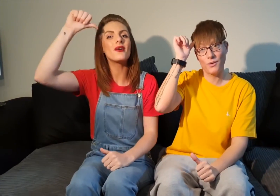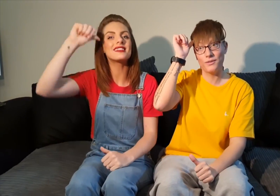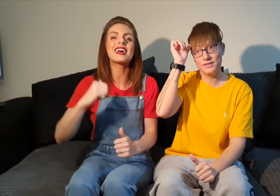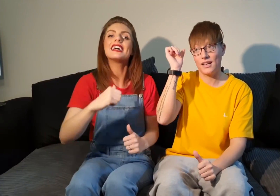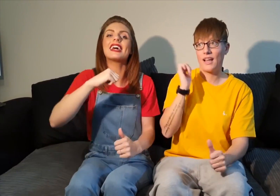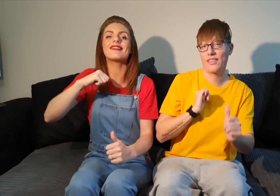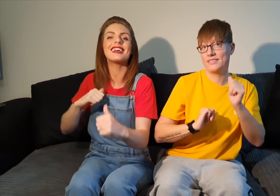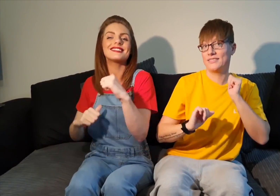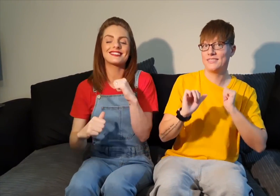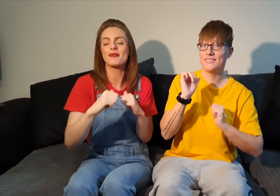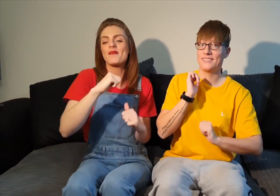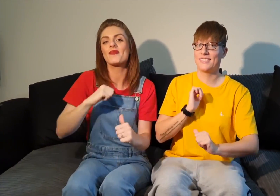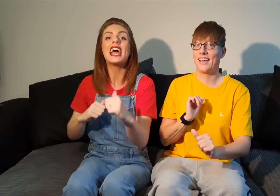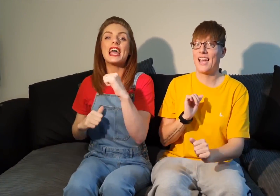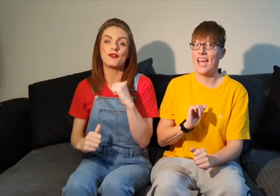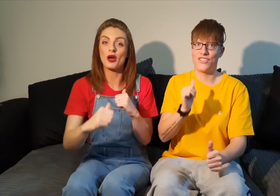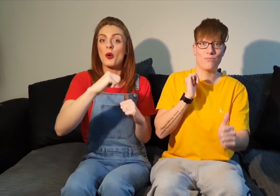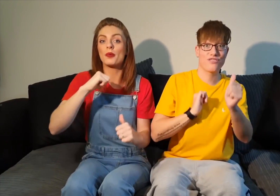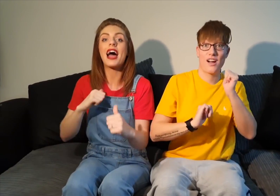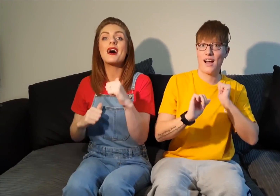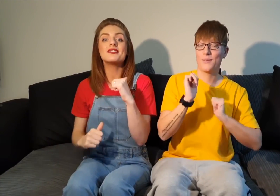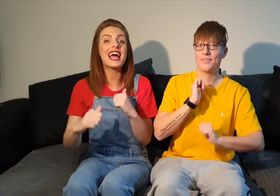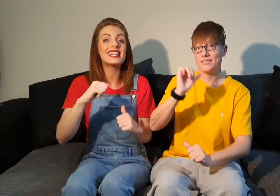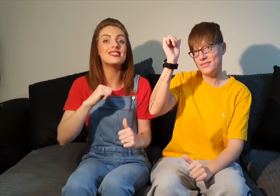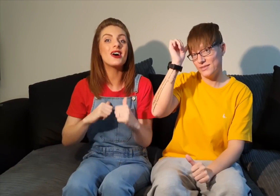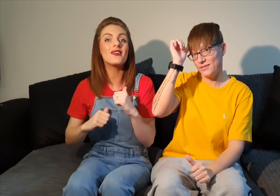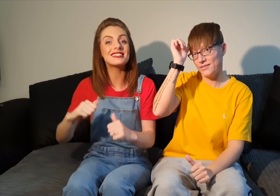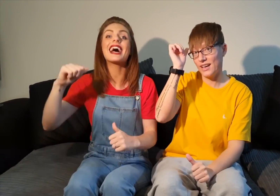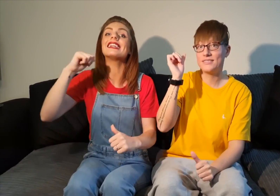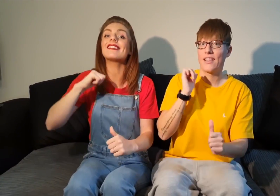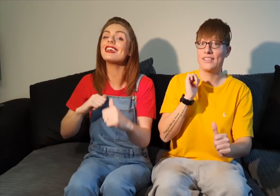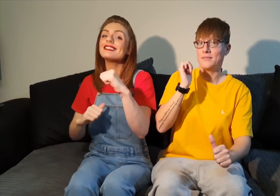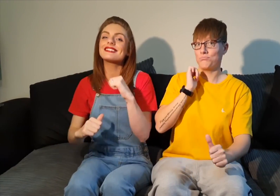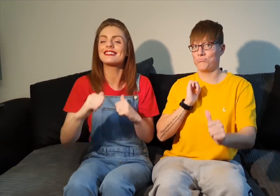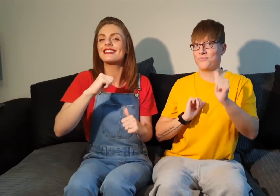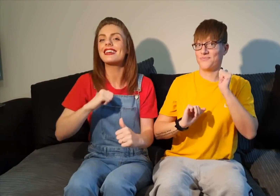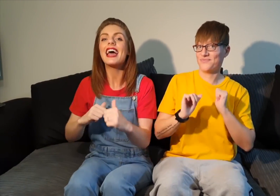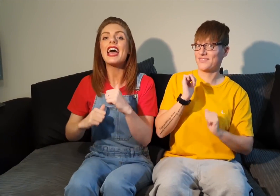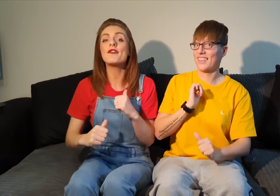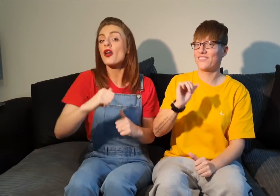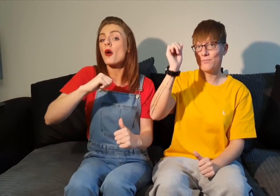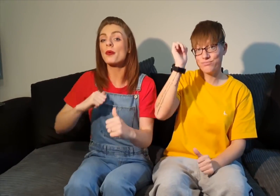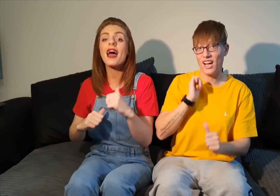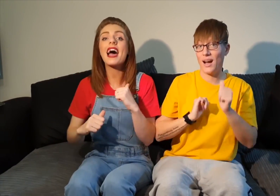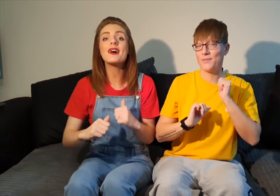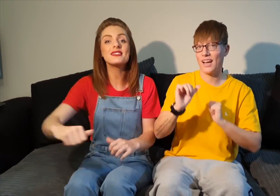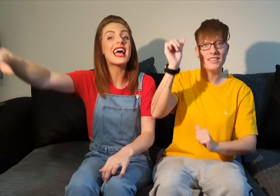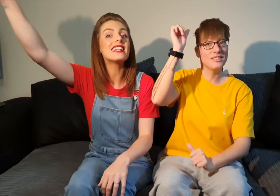it, sign like this. If you're proud and you know it, sign like this. If you're proud and